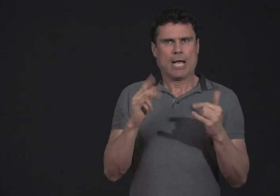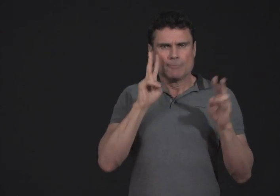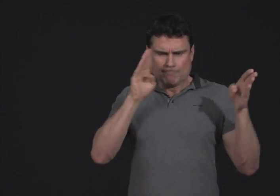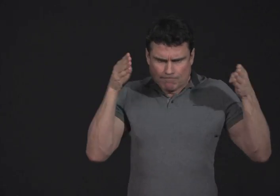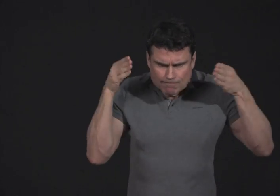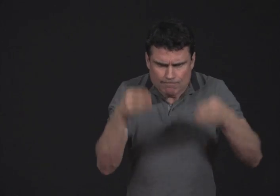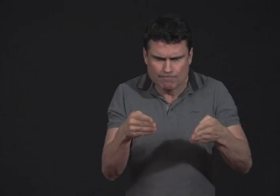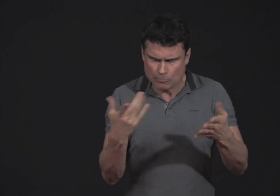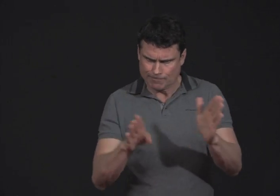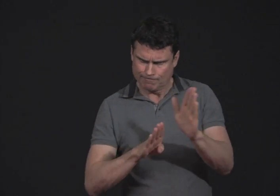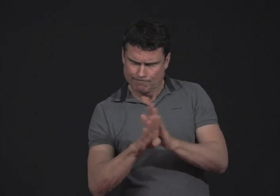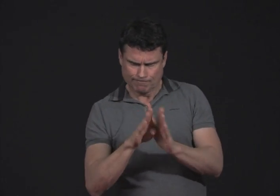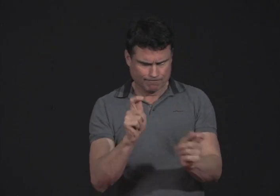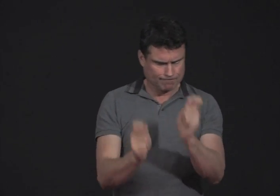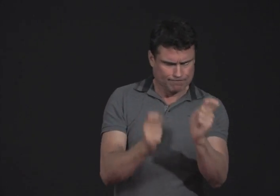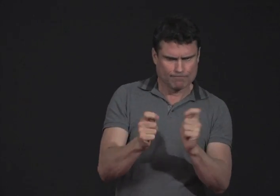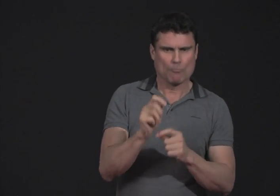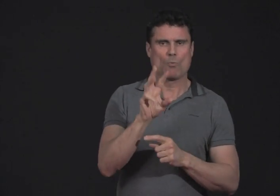making amendments to the Wireless Code.